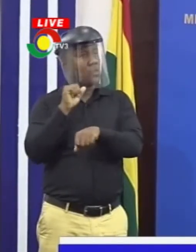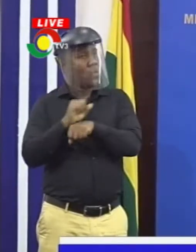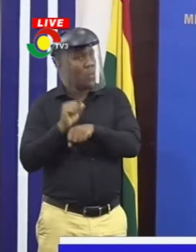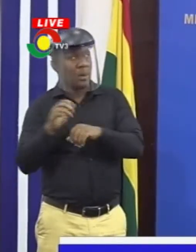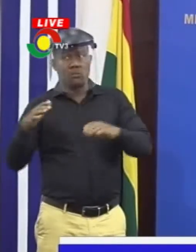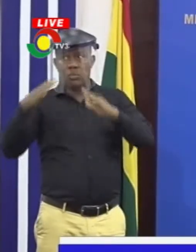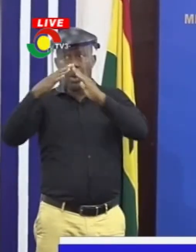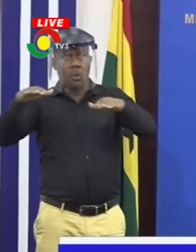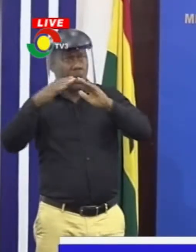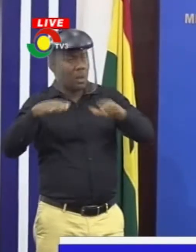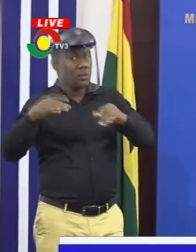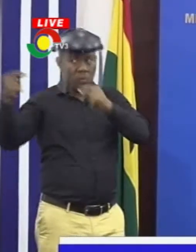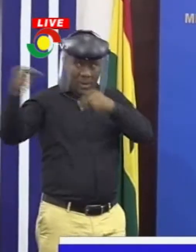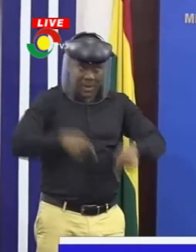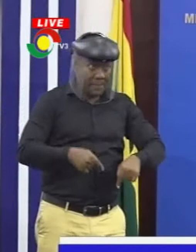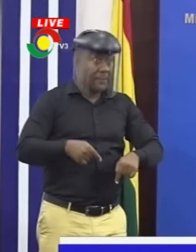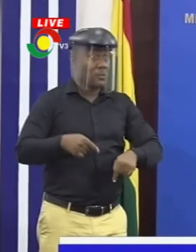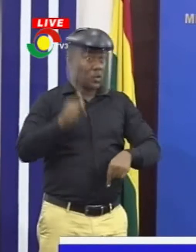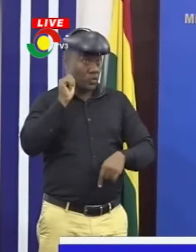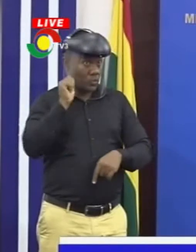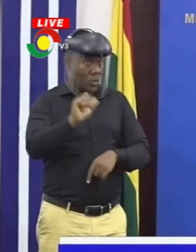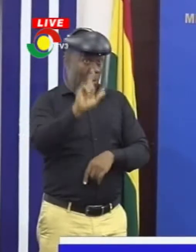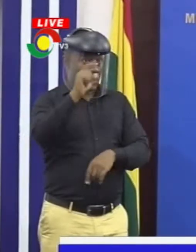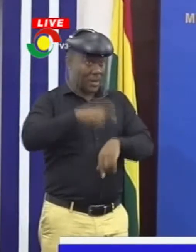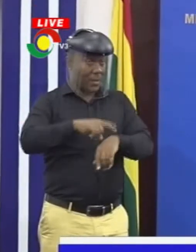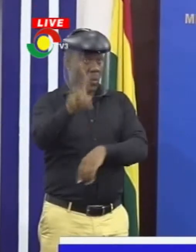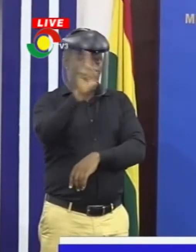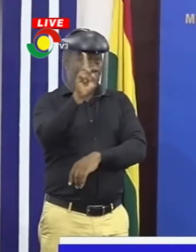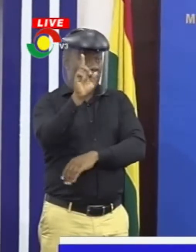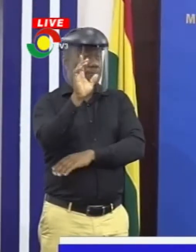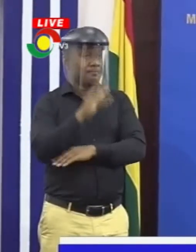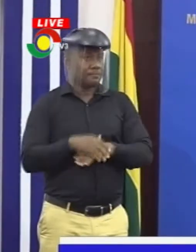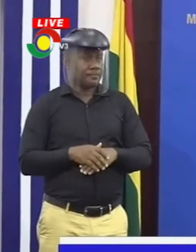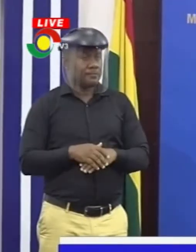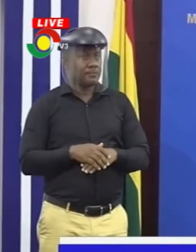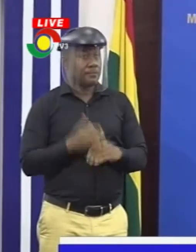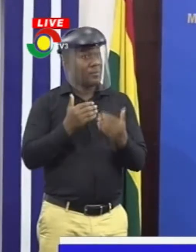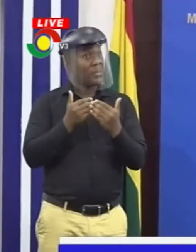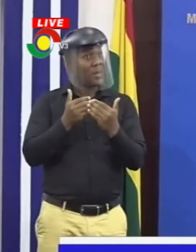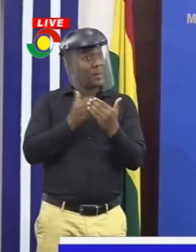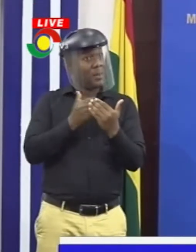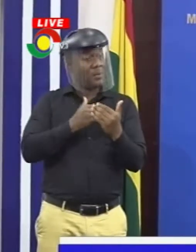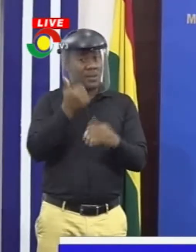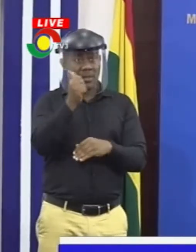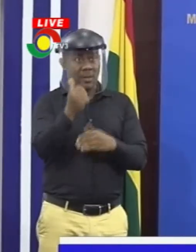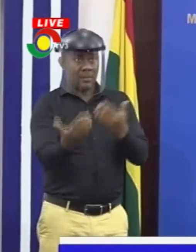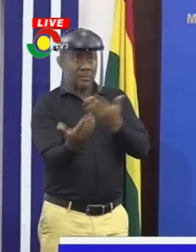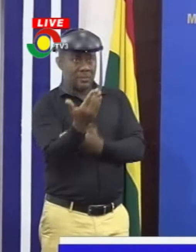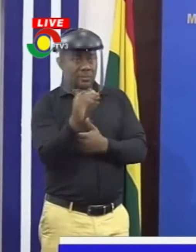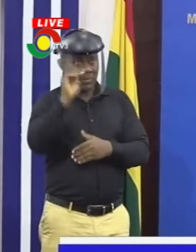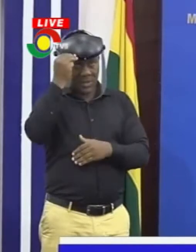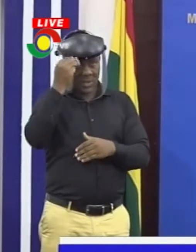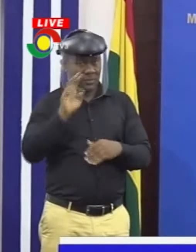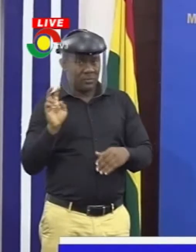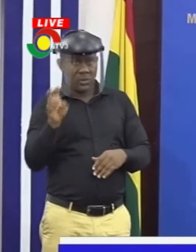as we resume the Meet the Press series. But ahead of that, at 10 a.m., the minister for tourism